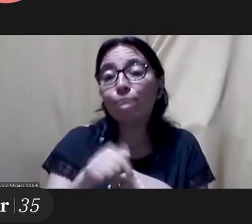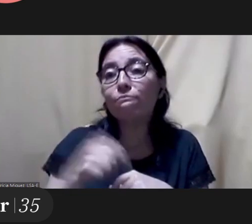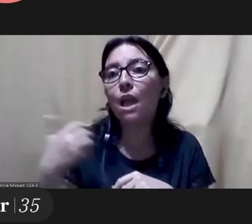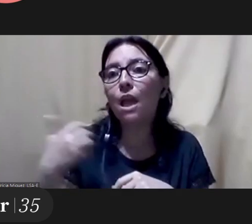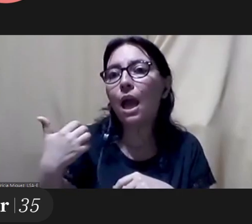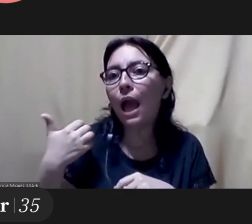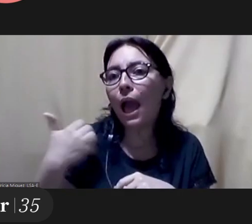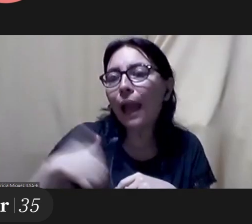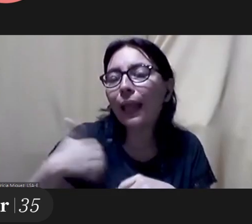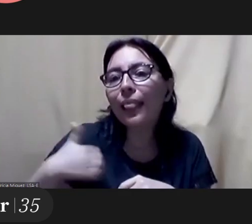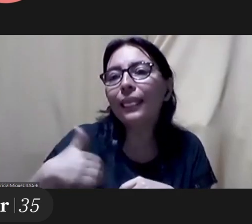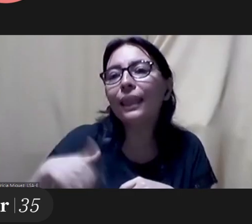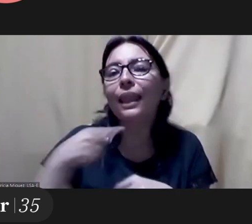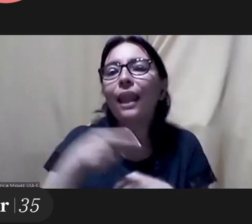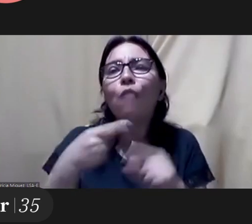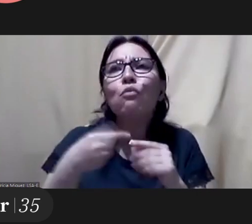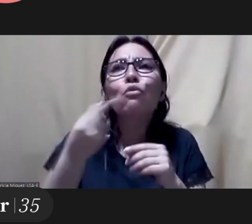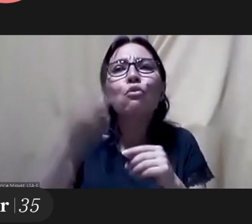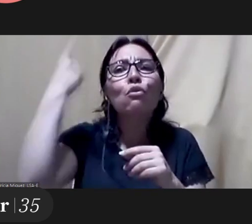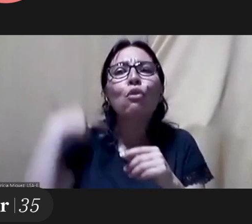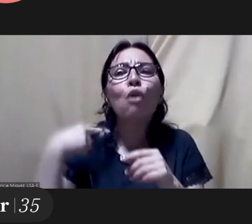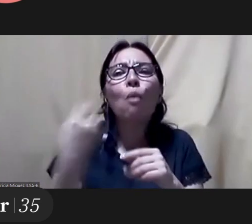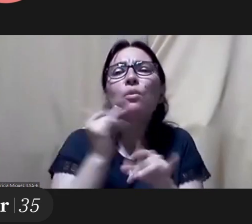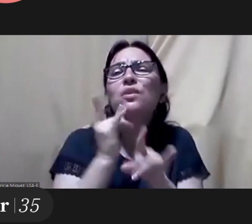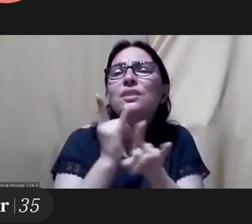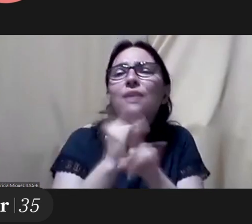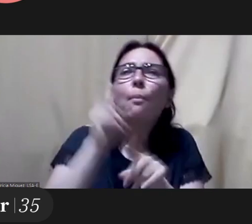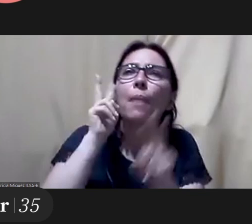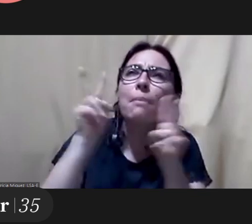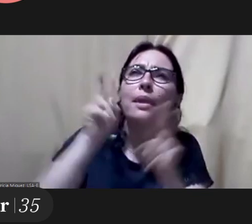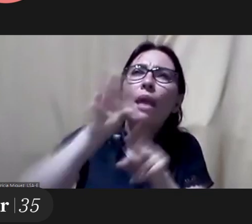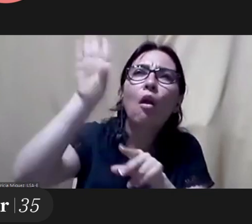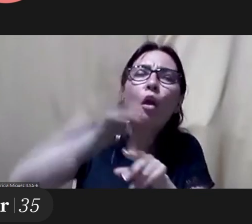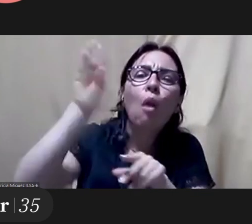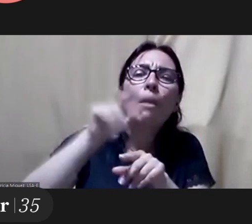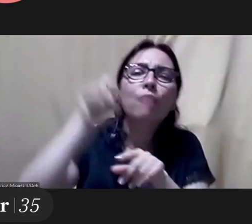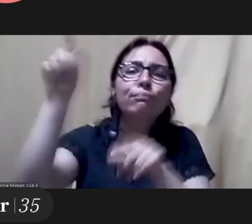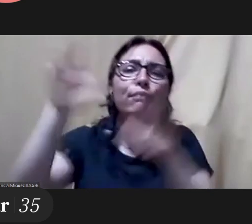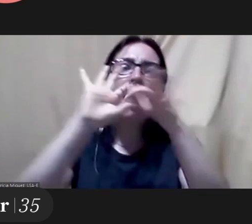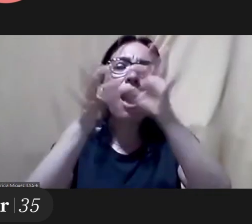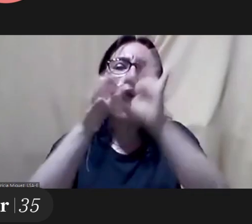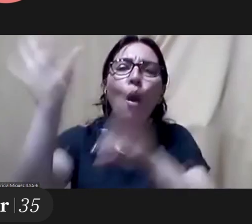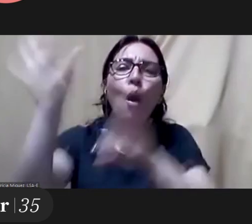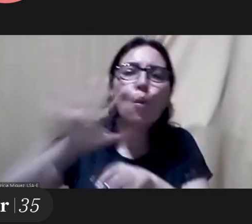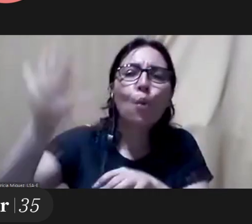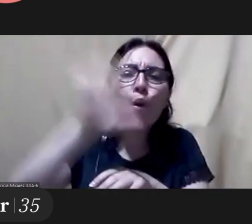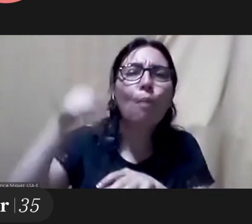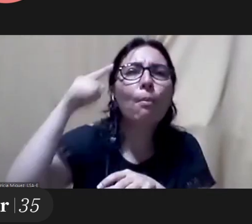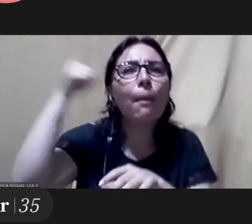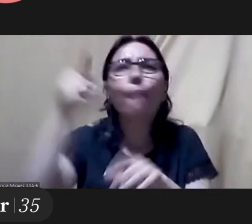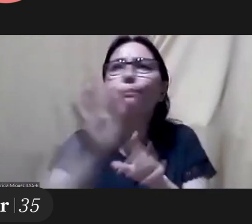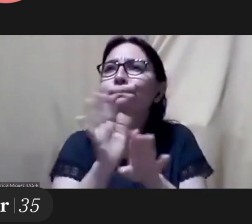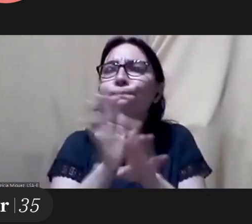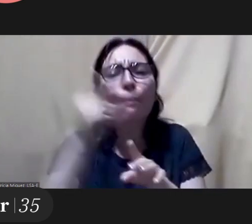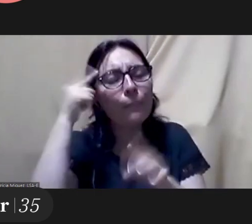Argentina has been built on very European ideas, a